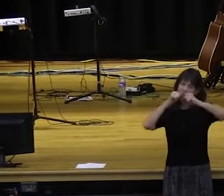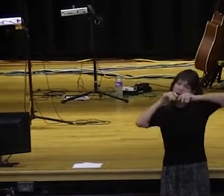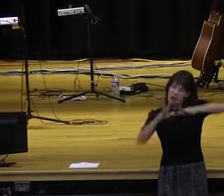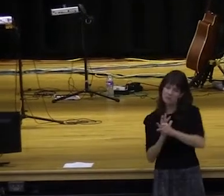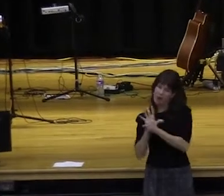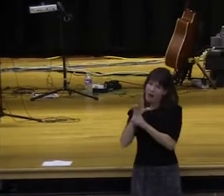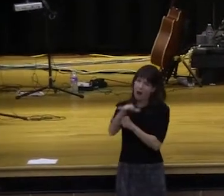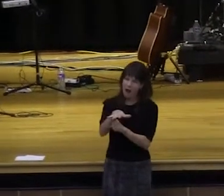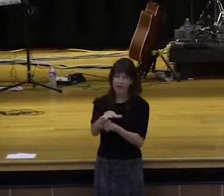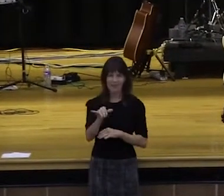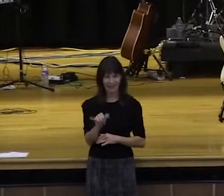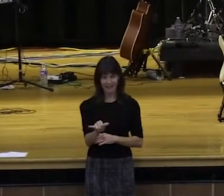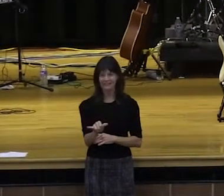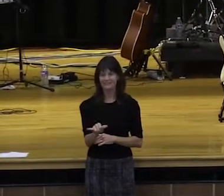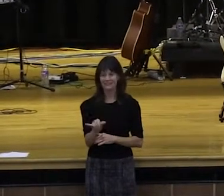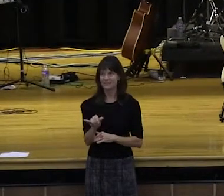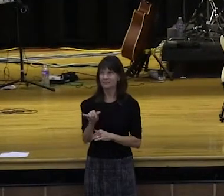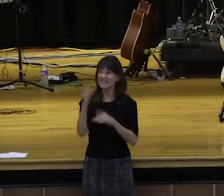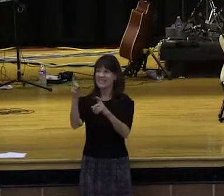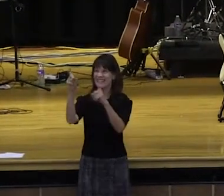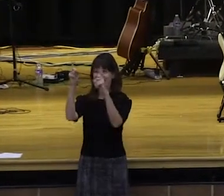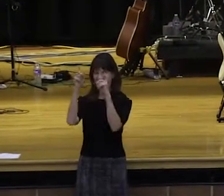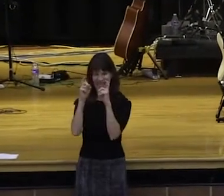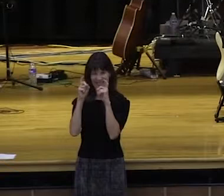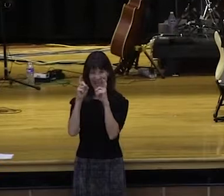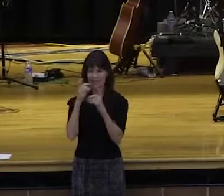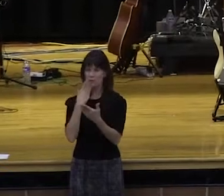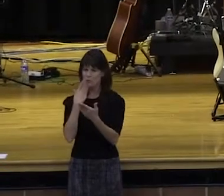He is the giver of all good gifts.